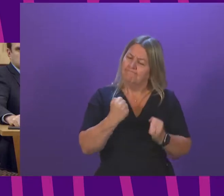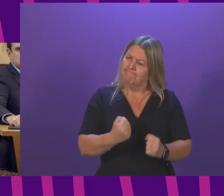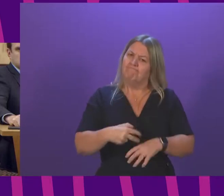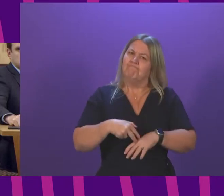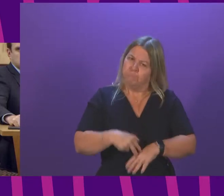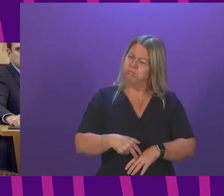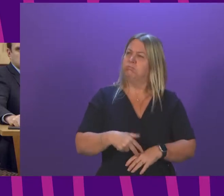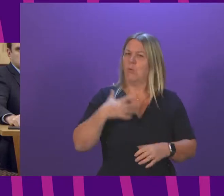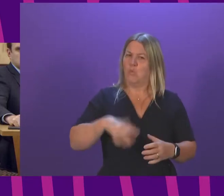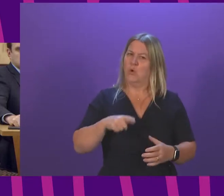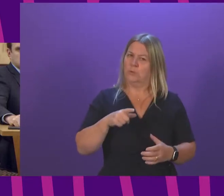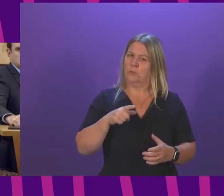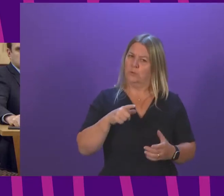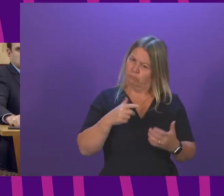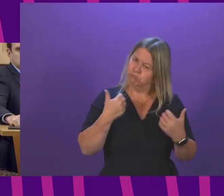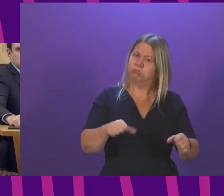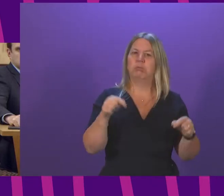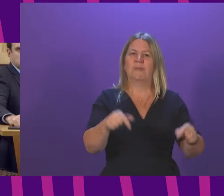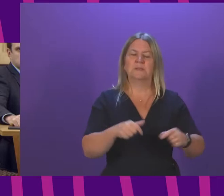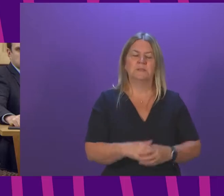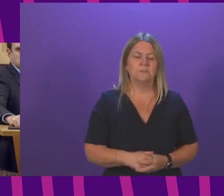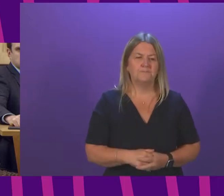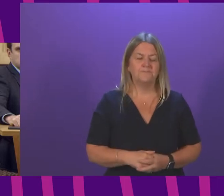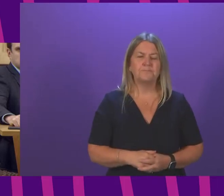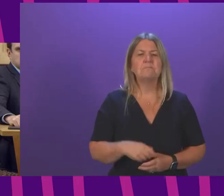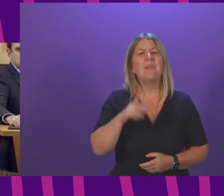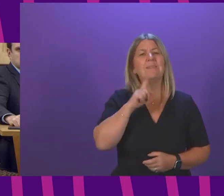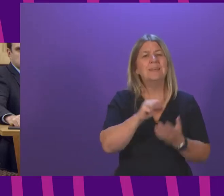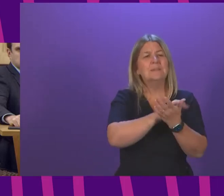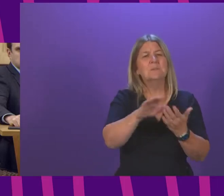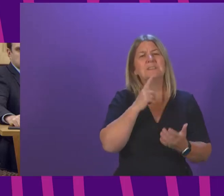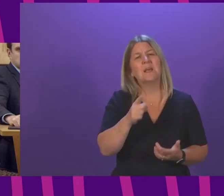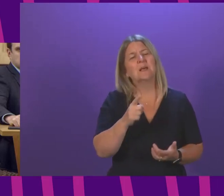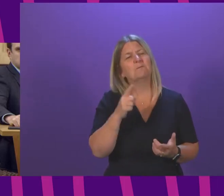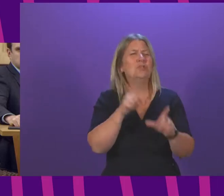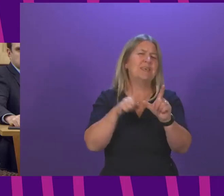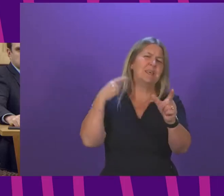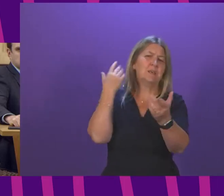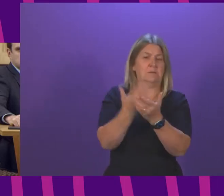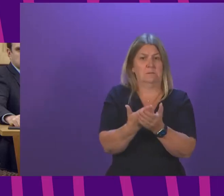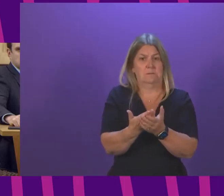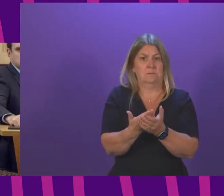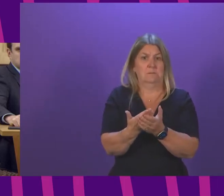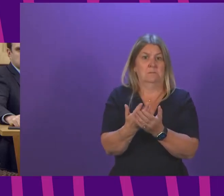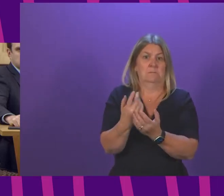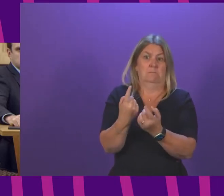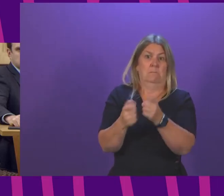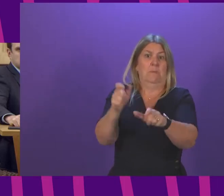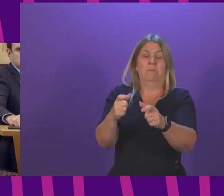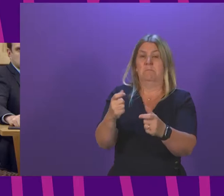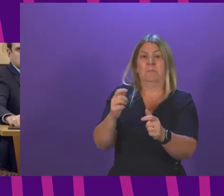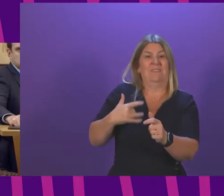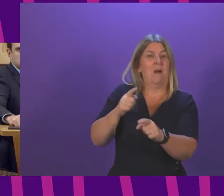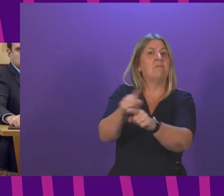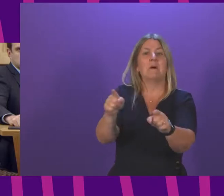which has been around for far too long? Lady Smith said, far too long, survivors' voices were not listened to, not heard. They were treated as if their views did not